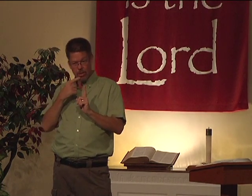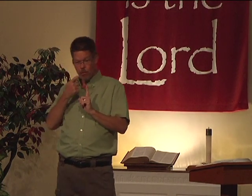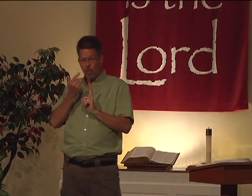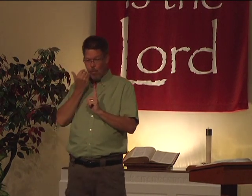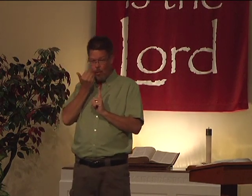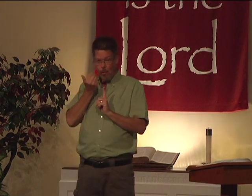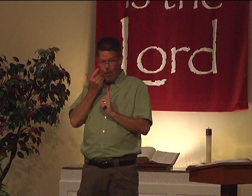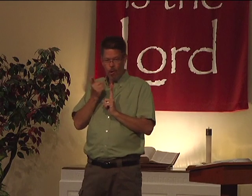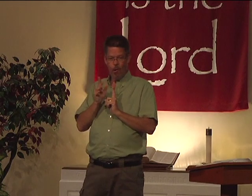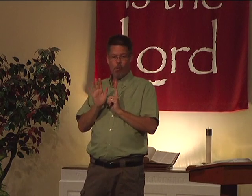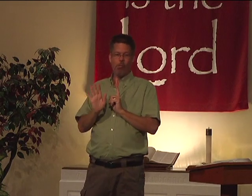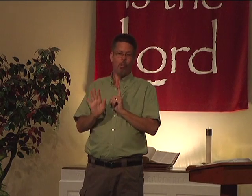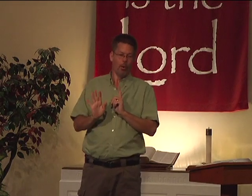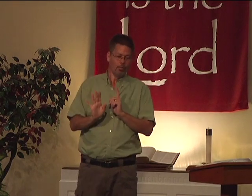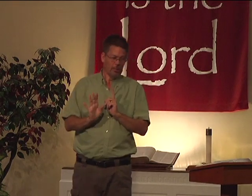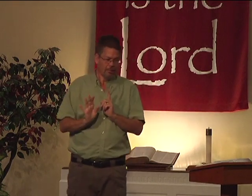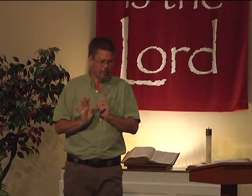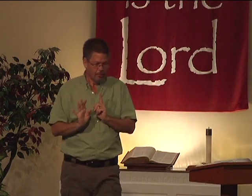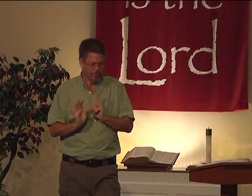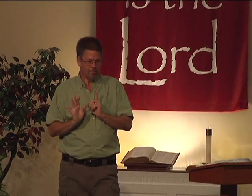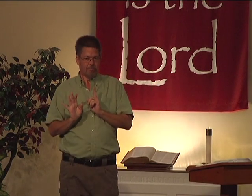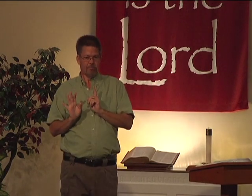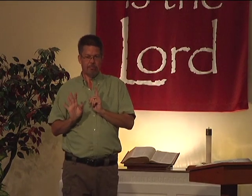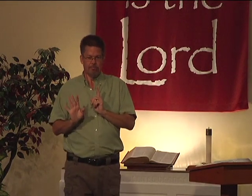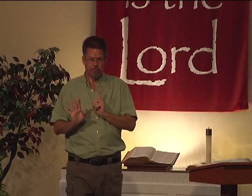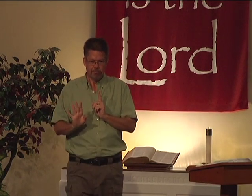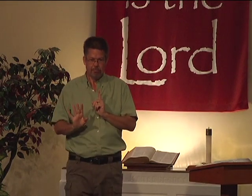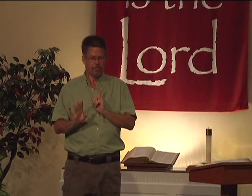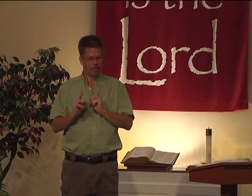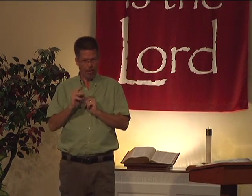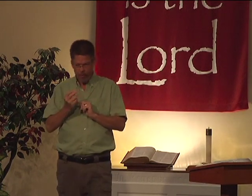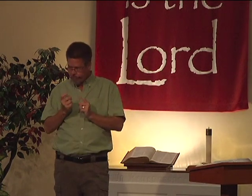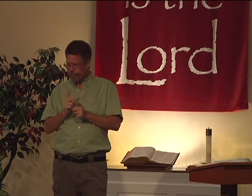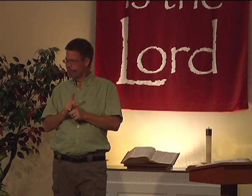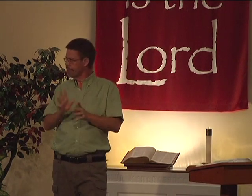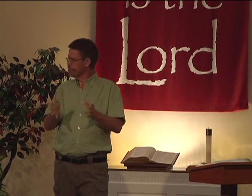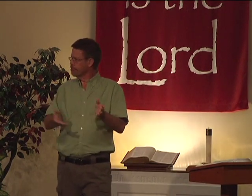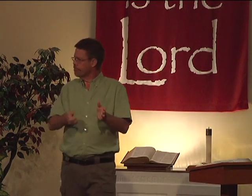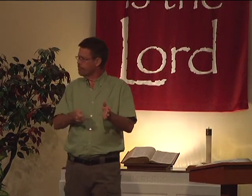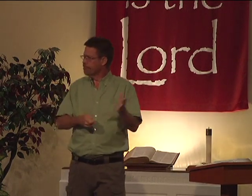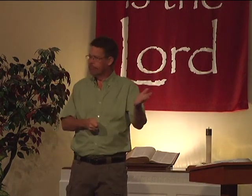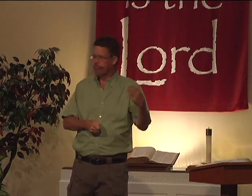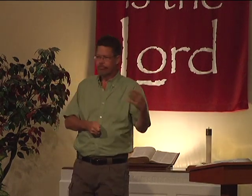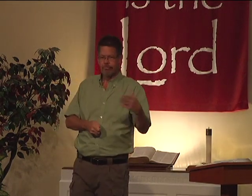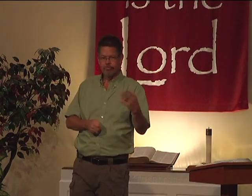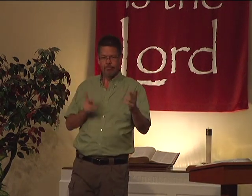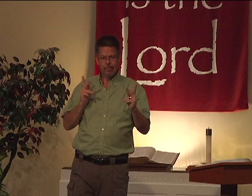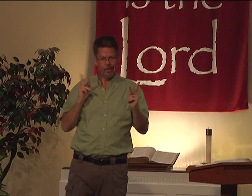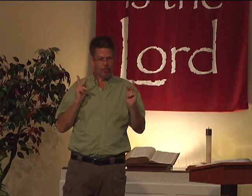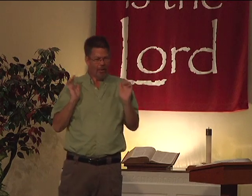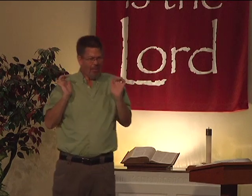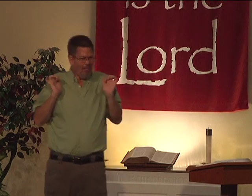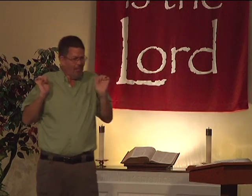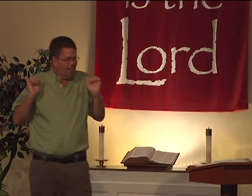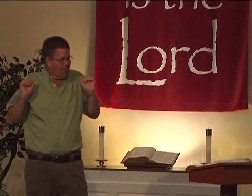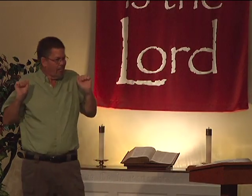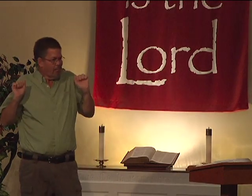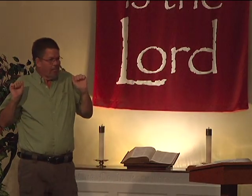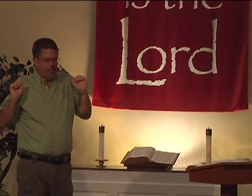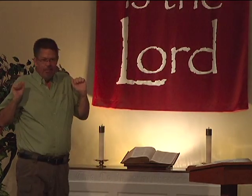But Jesus said, that prostitute, people back away from that, no. Pursue her. Walk with her. People were like, no,